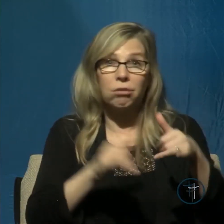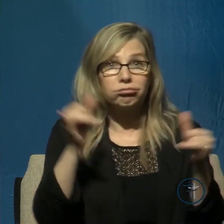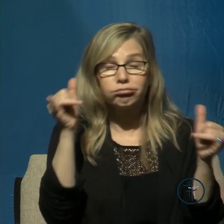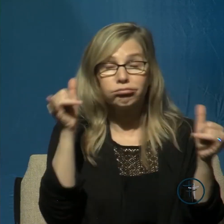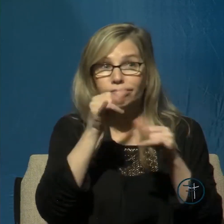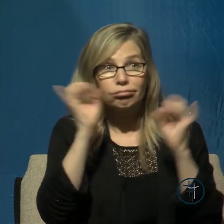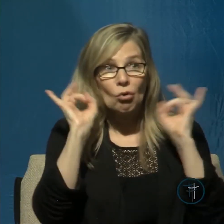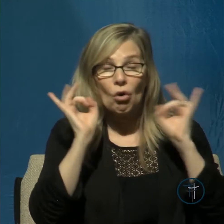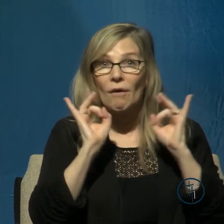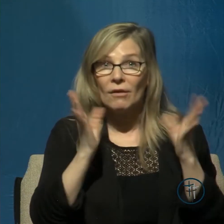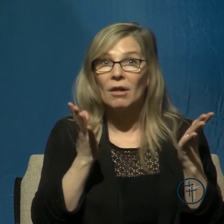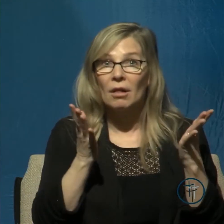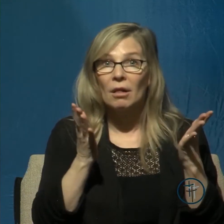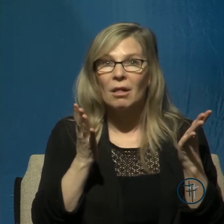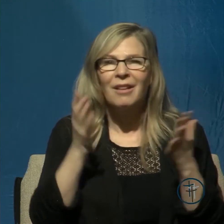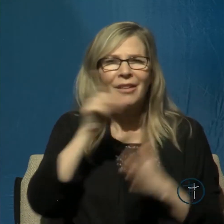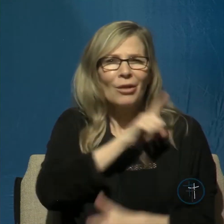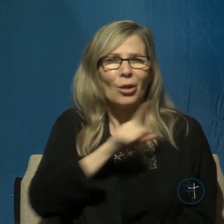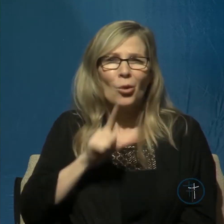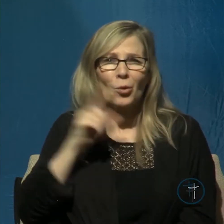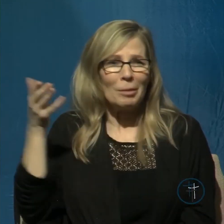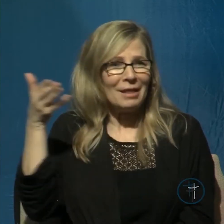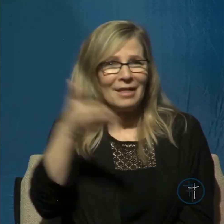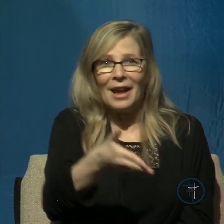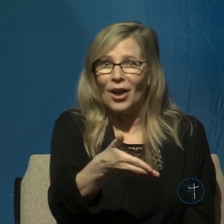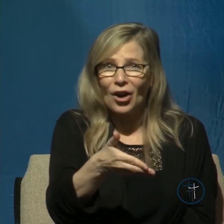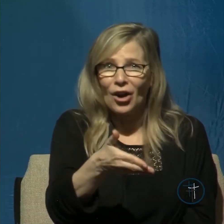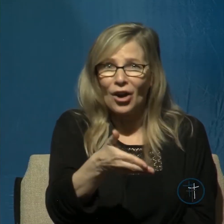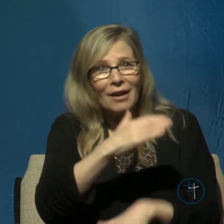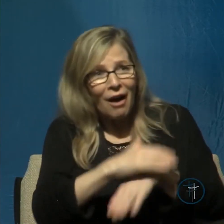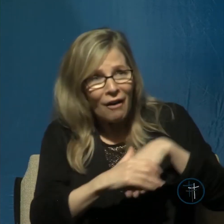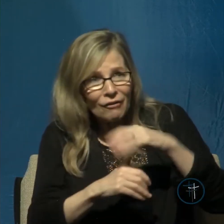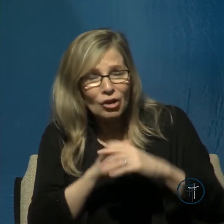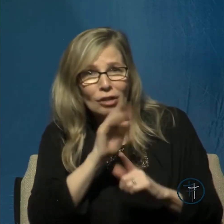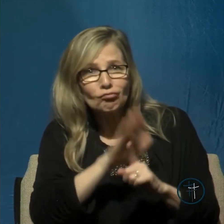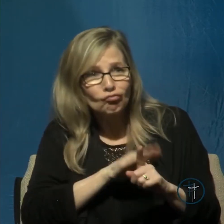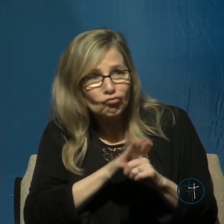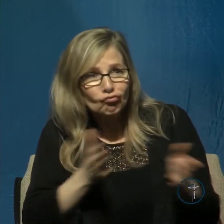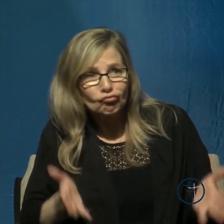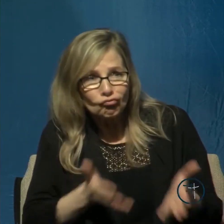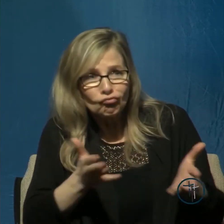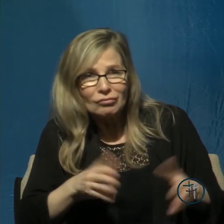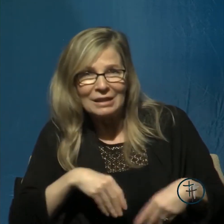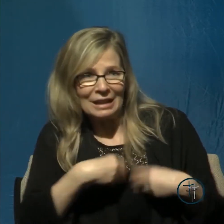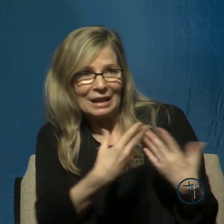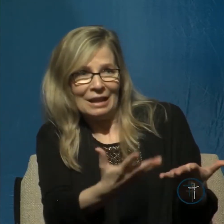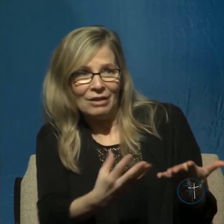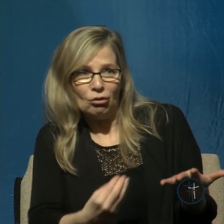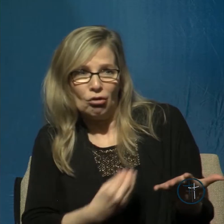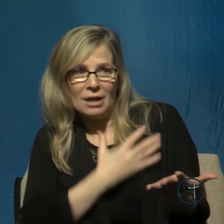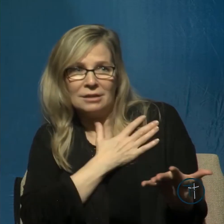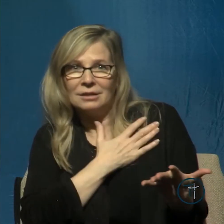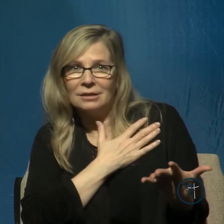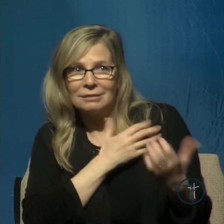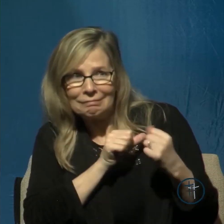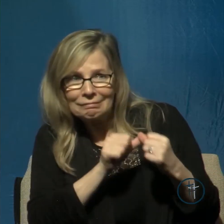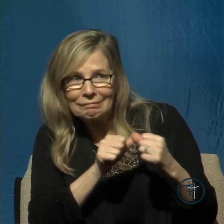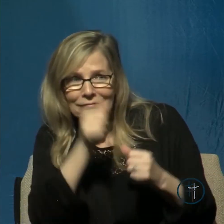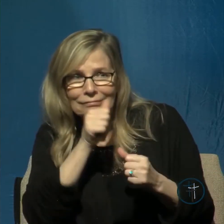he'll be there for us comforting us giving us grace to endure he said in 2nd Corinthians chapter 1 through the apostle Paul